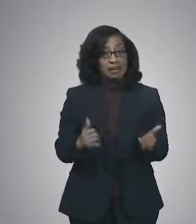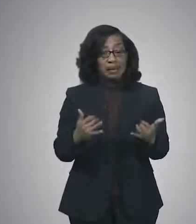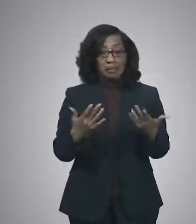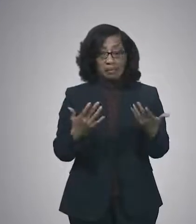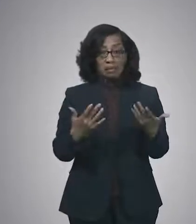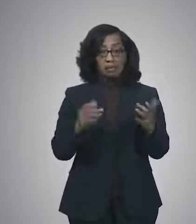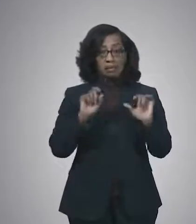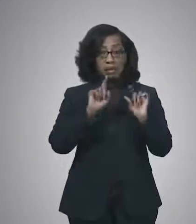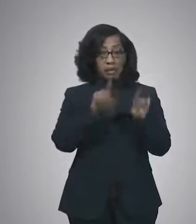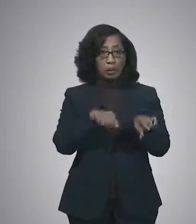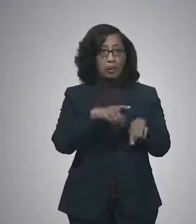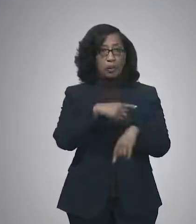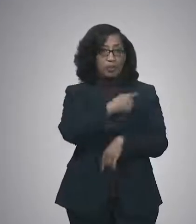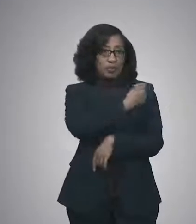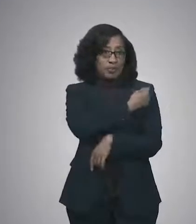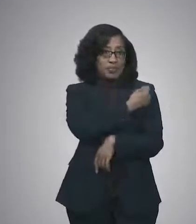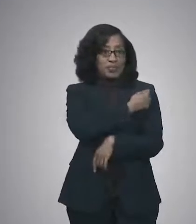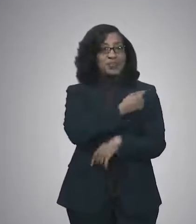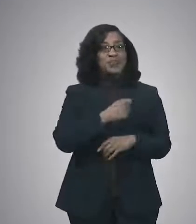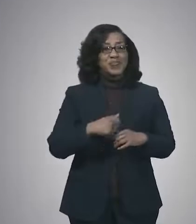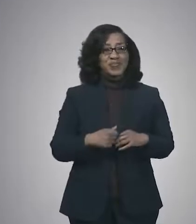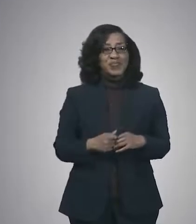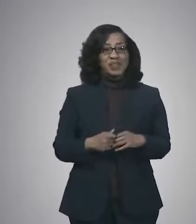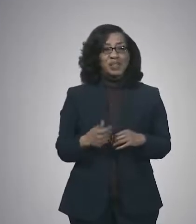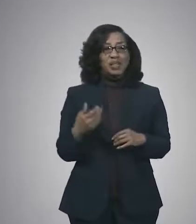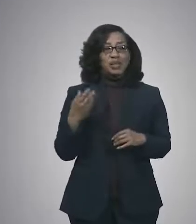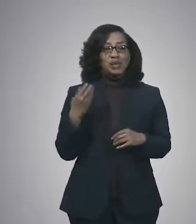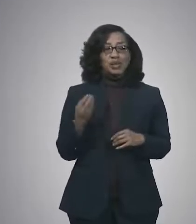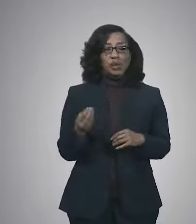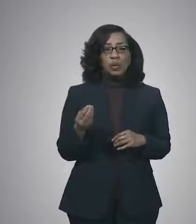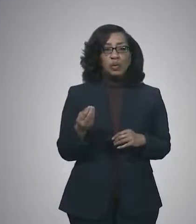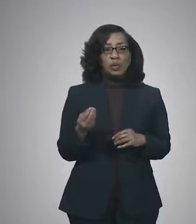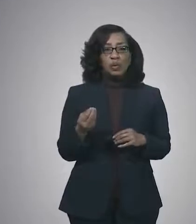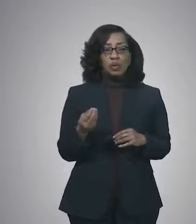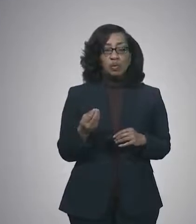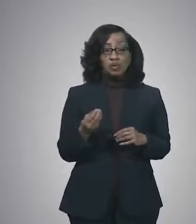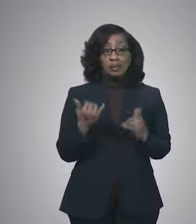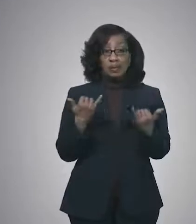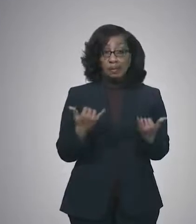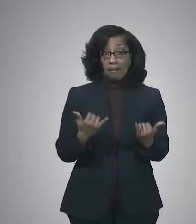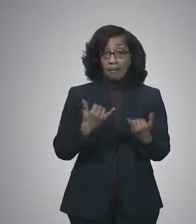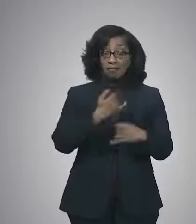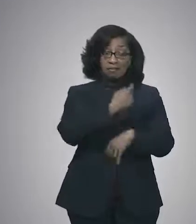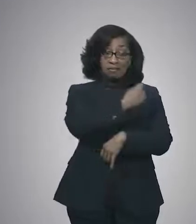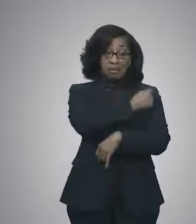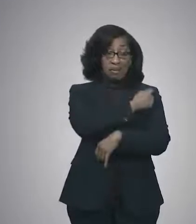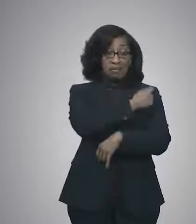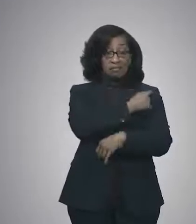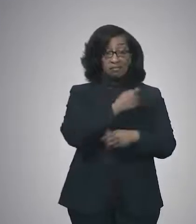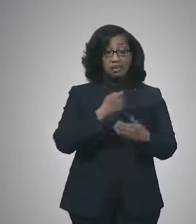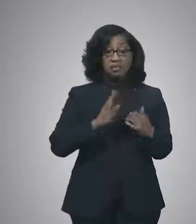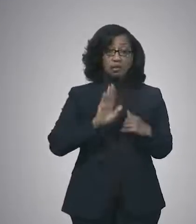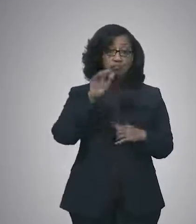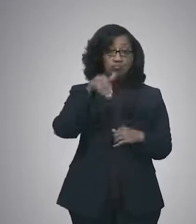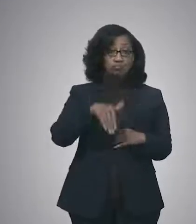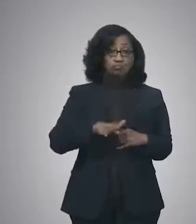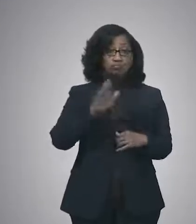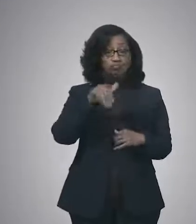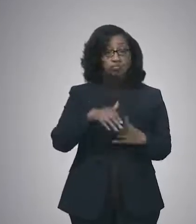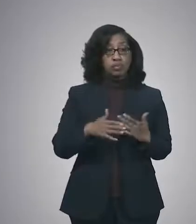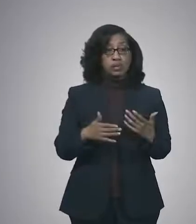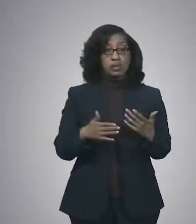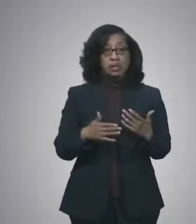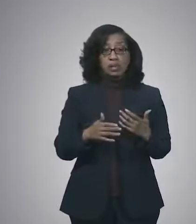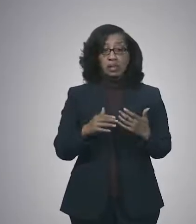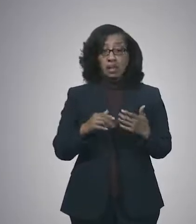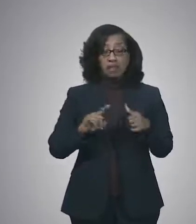the fore with their ability to do vaccinations. And so the public vaccinations, this is how it ebbs and flows. We come together, we